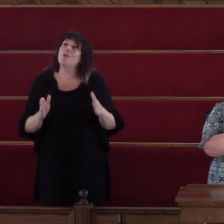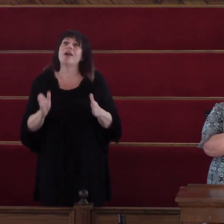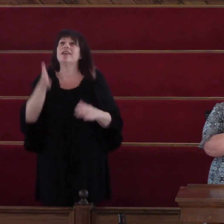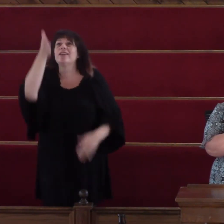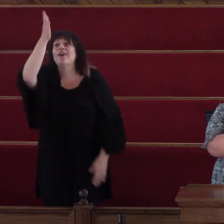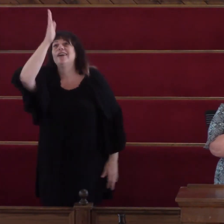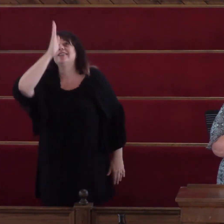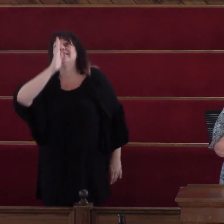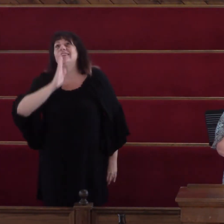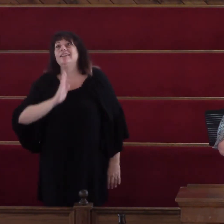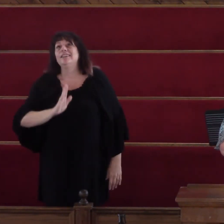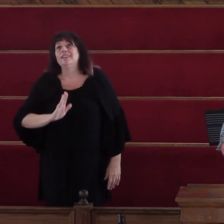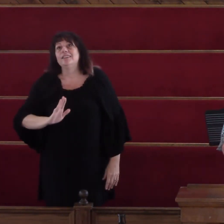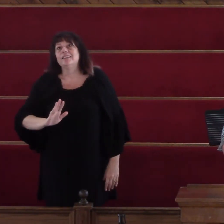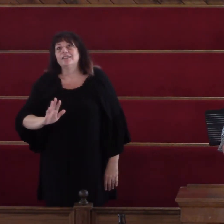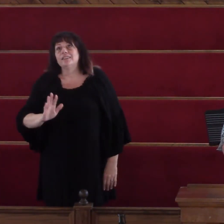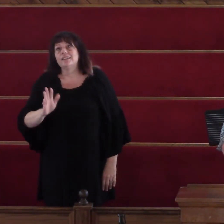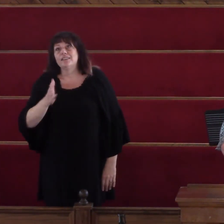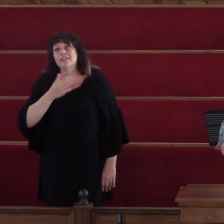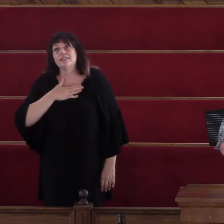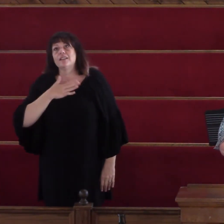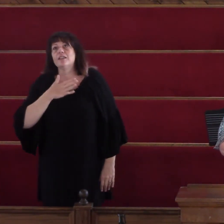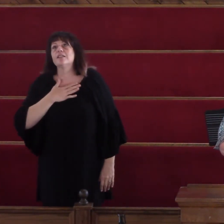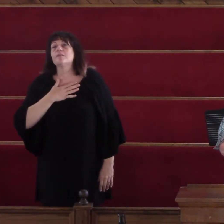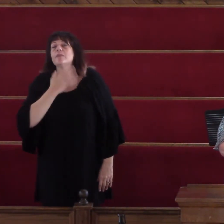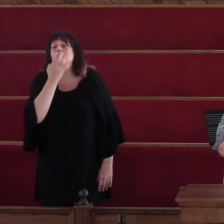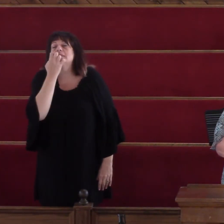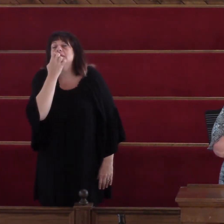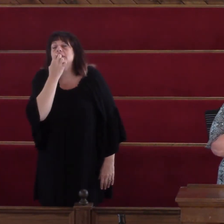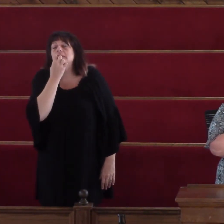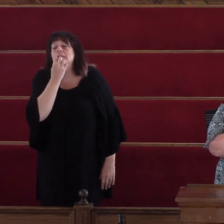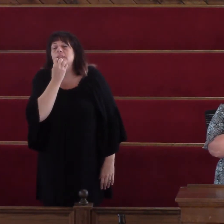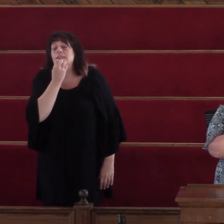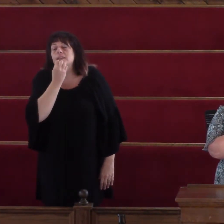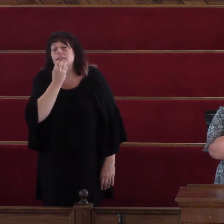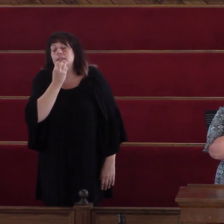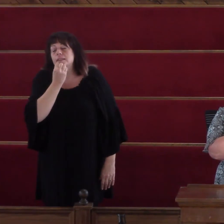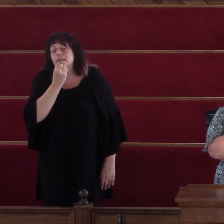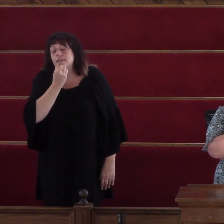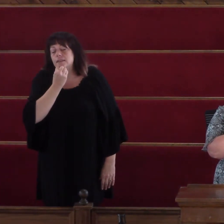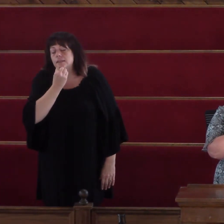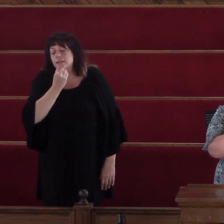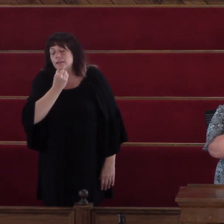It's my desire